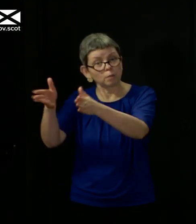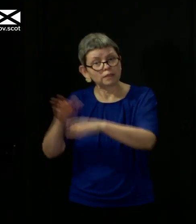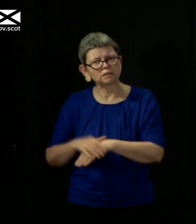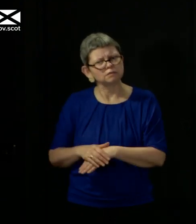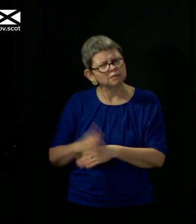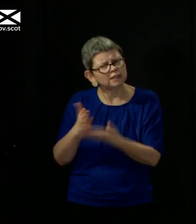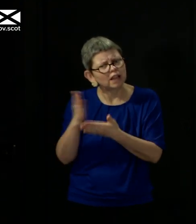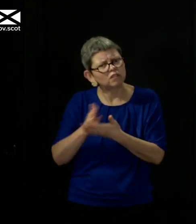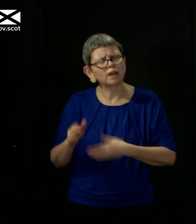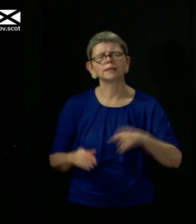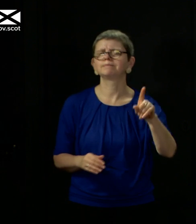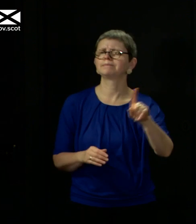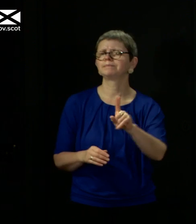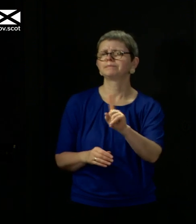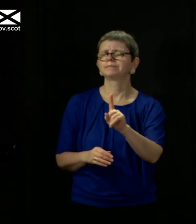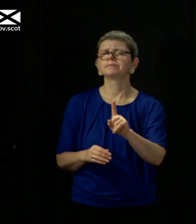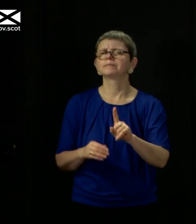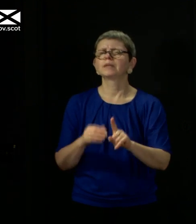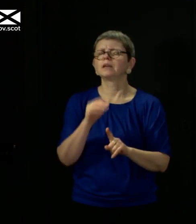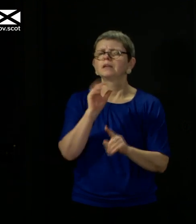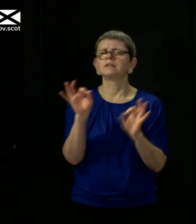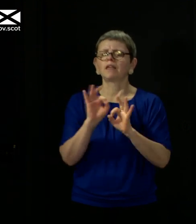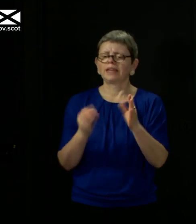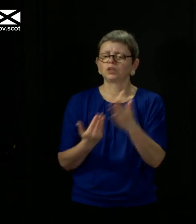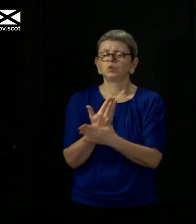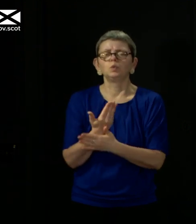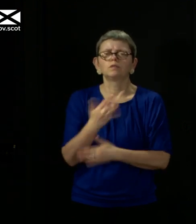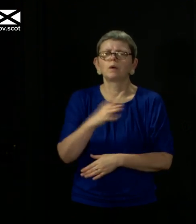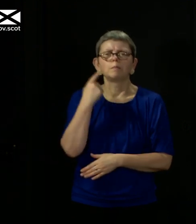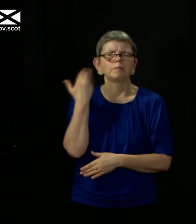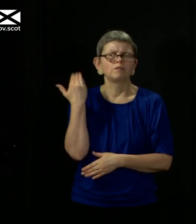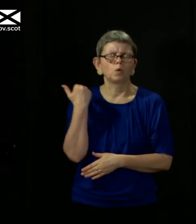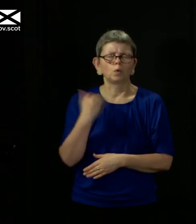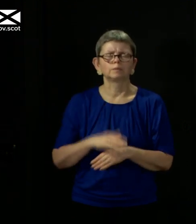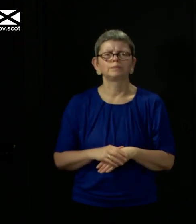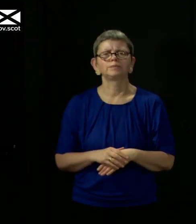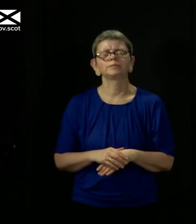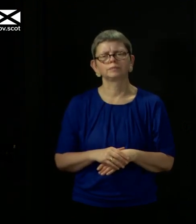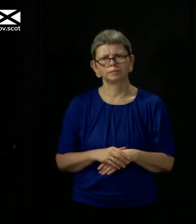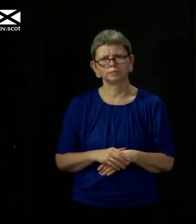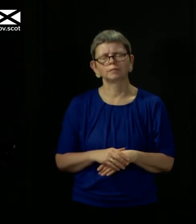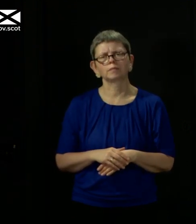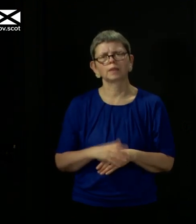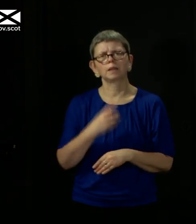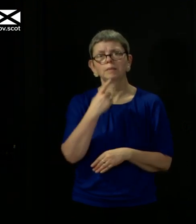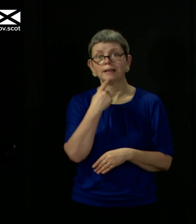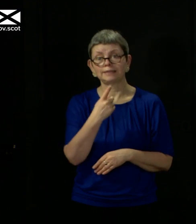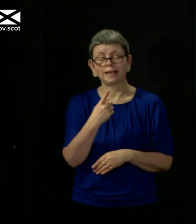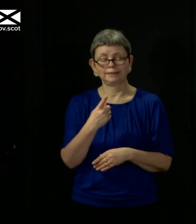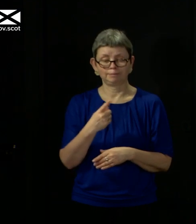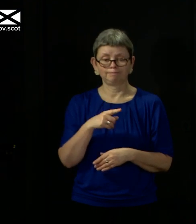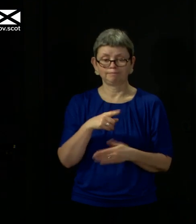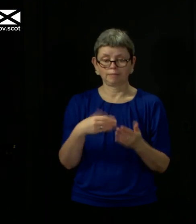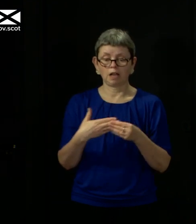No, I'm not saying anything different in that respect to what I've been saying before. What I did in my opening remarks was point to the existing guidance.